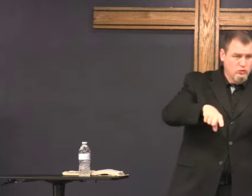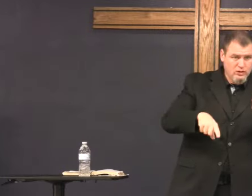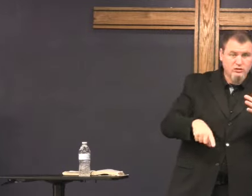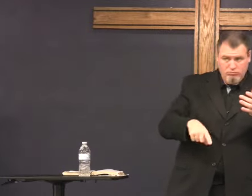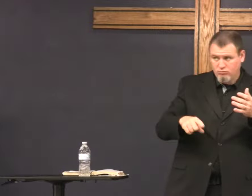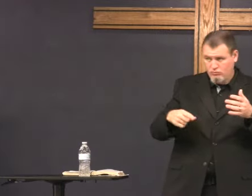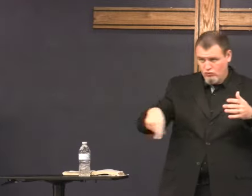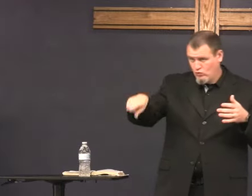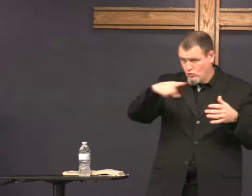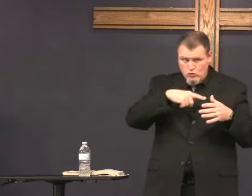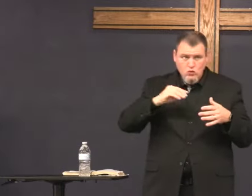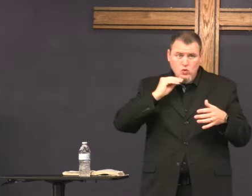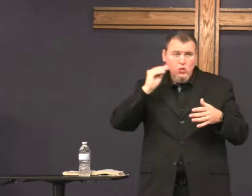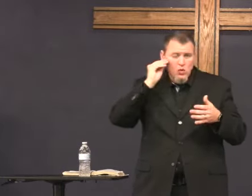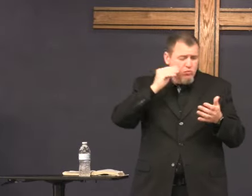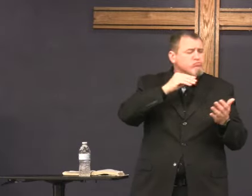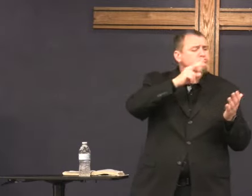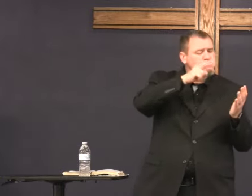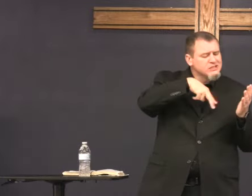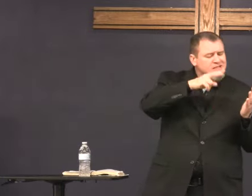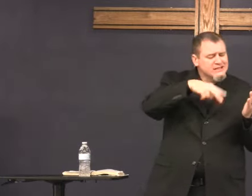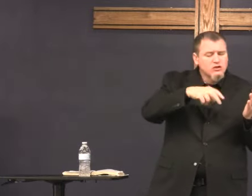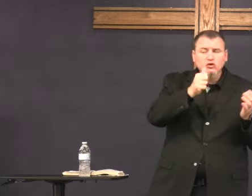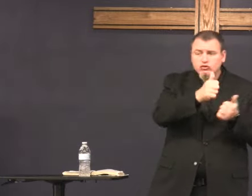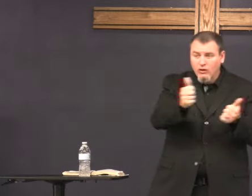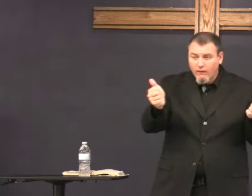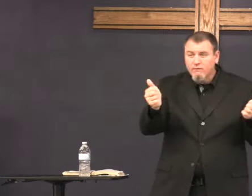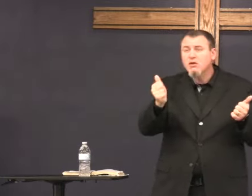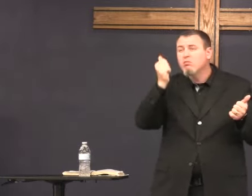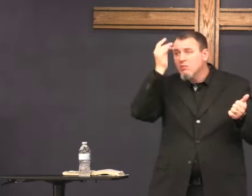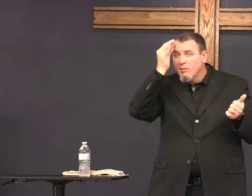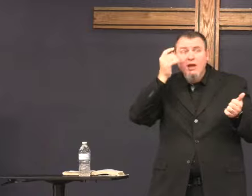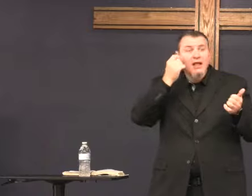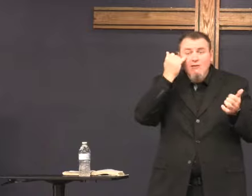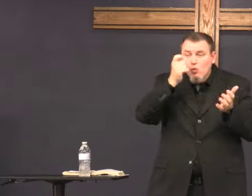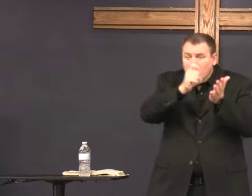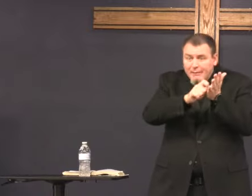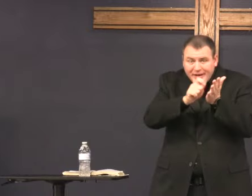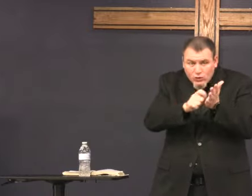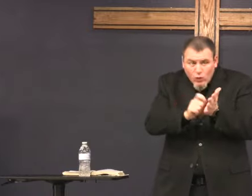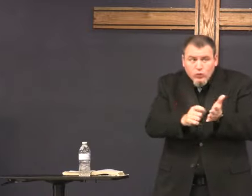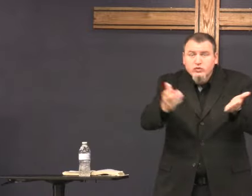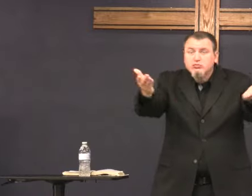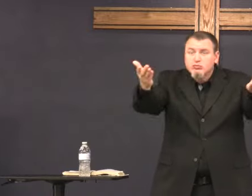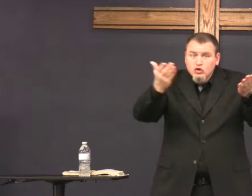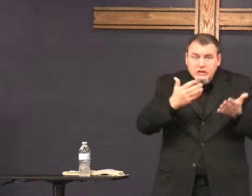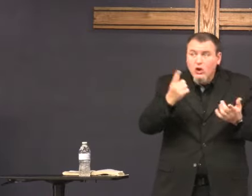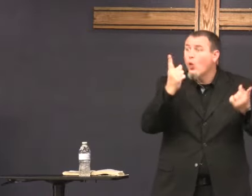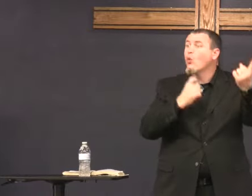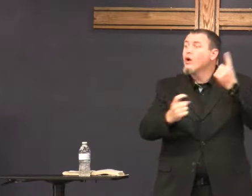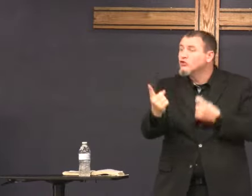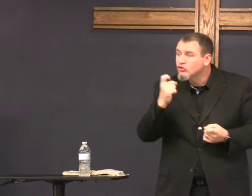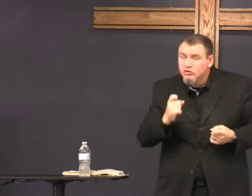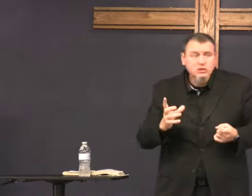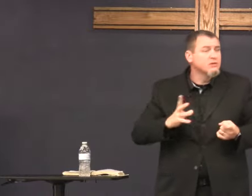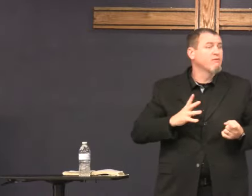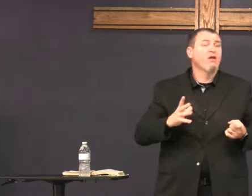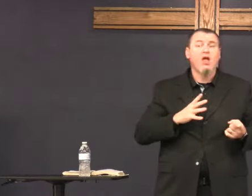Chapter 16, for next week, okay? That's the whole one. Read it on your own. Think about it if you want to take notes, bring them in the